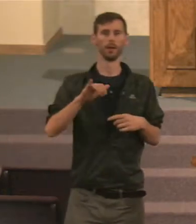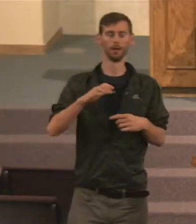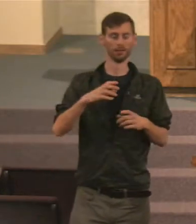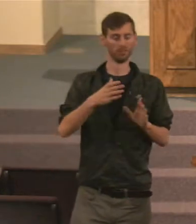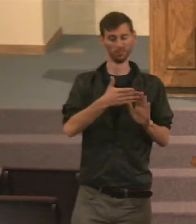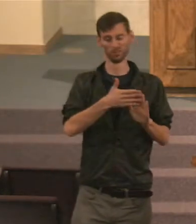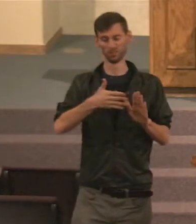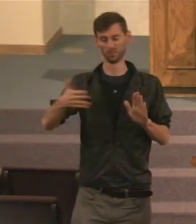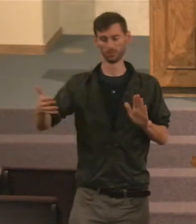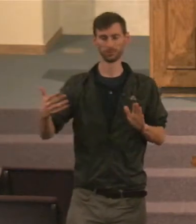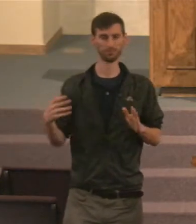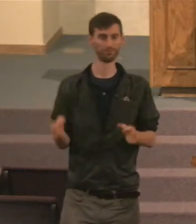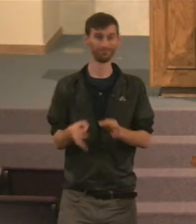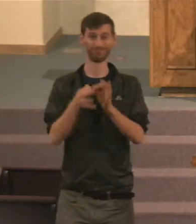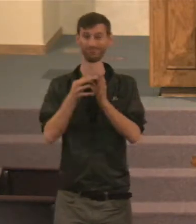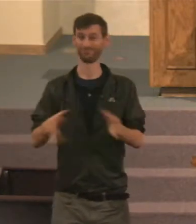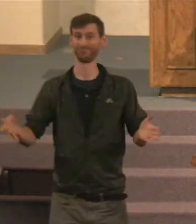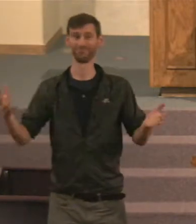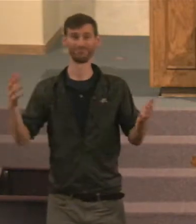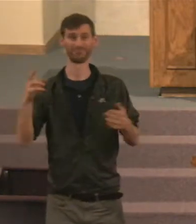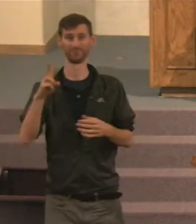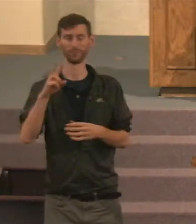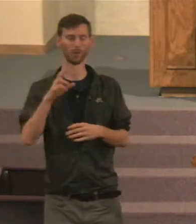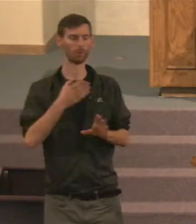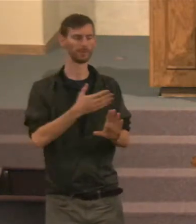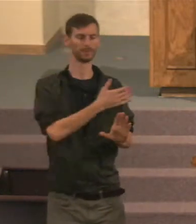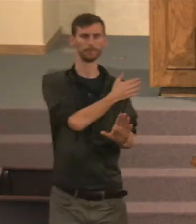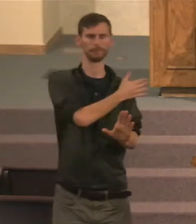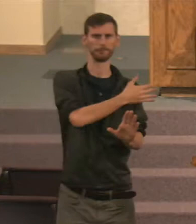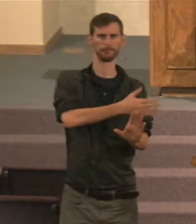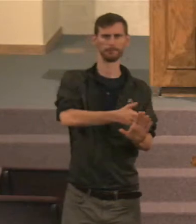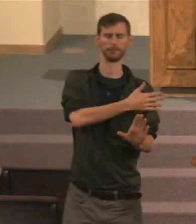So why here now, Would he be talking about that?